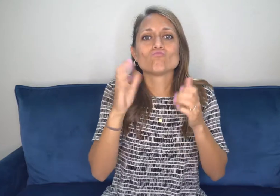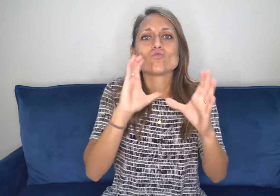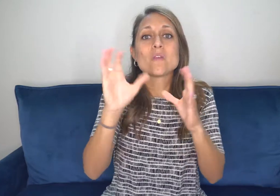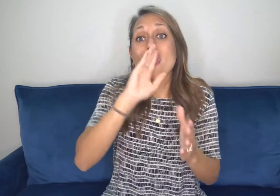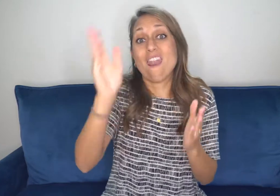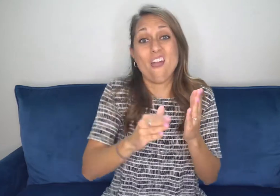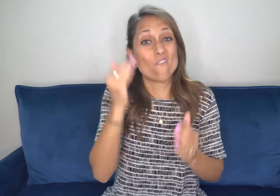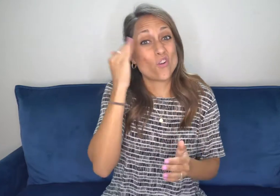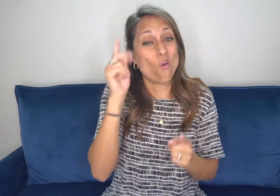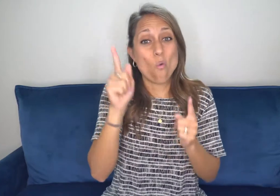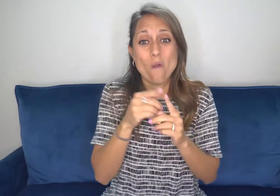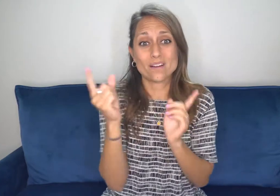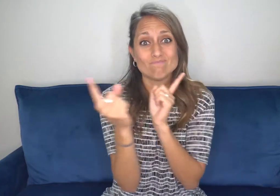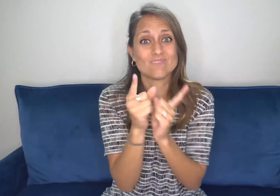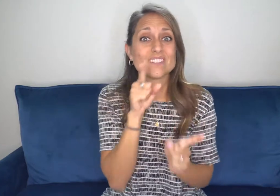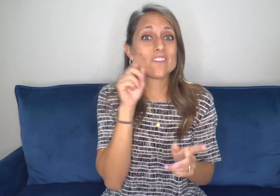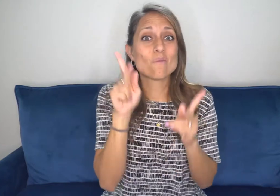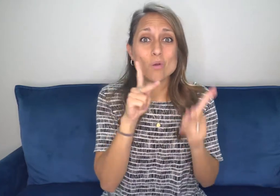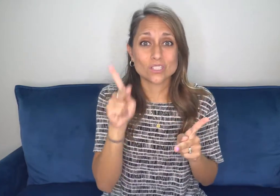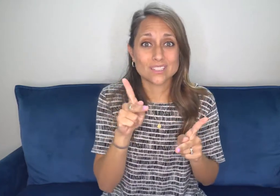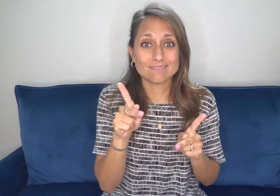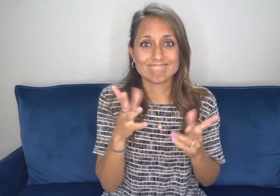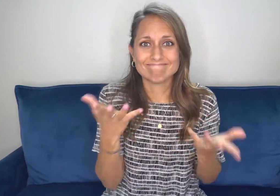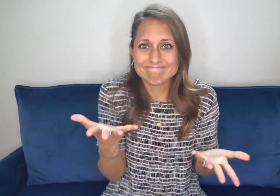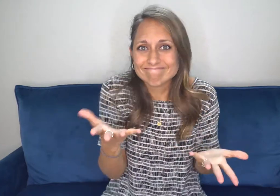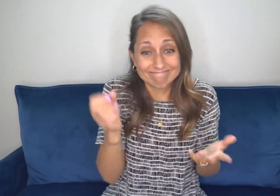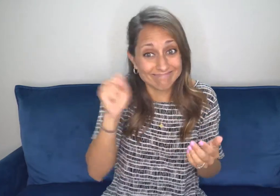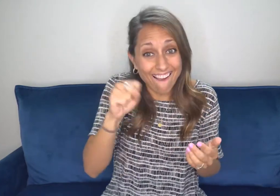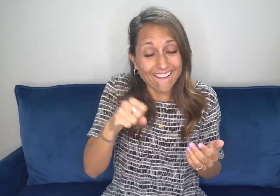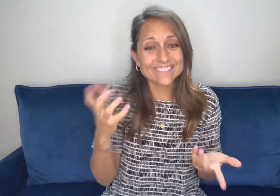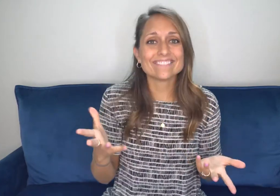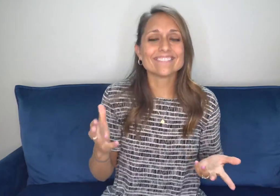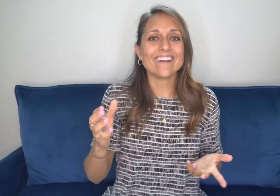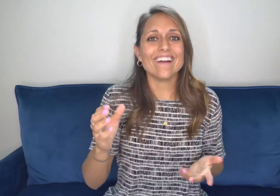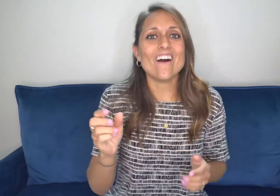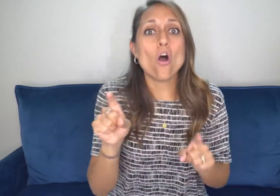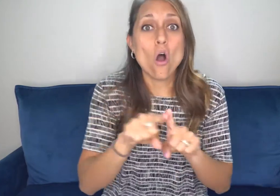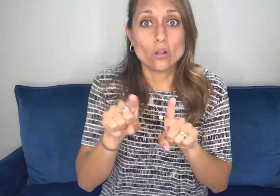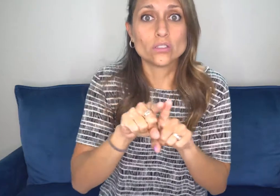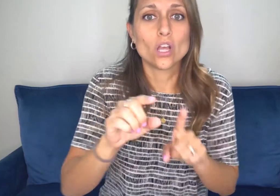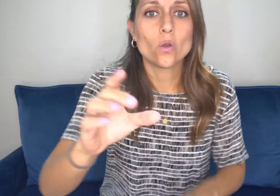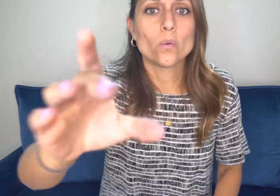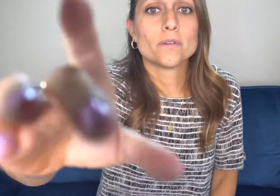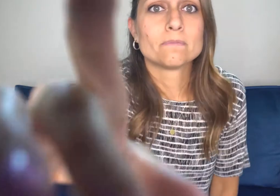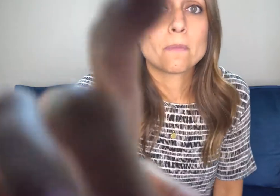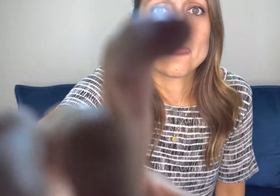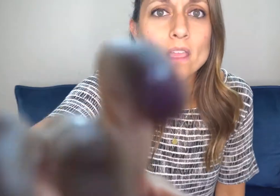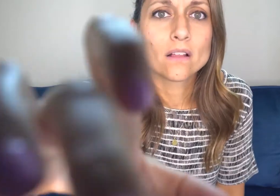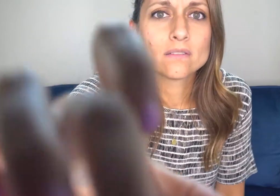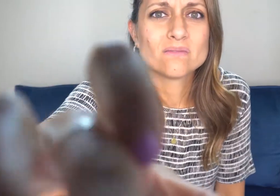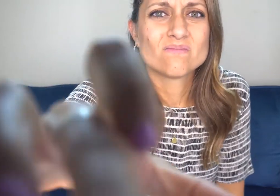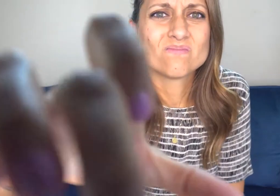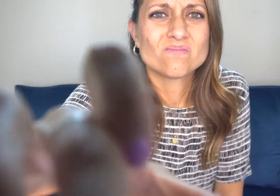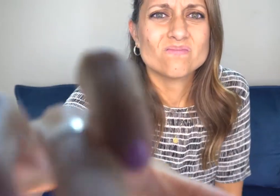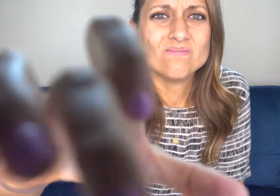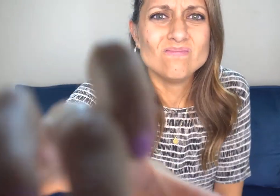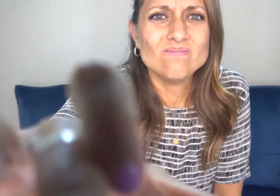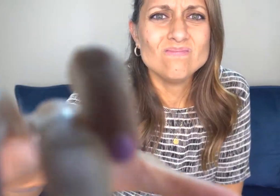know, grab the opportunity when you can and learn. You never know when you might meet that deaf person and then you'd be able to be to with them.